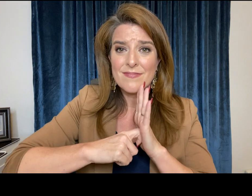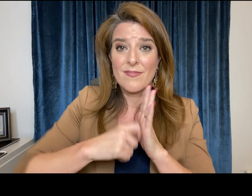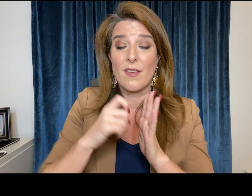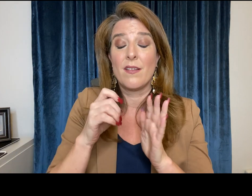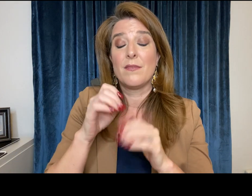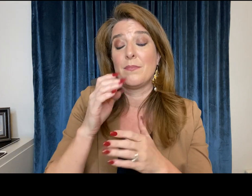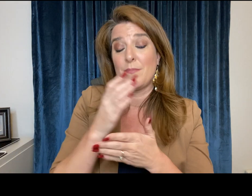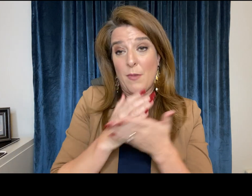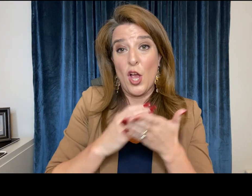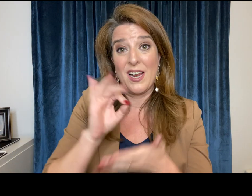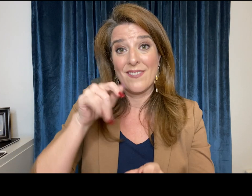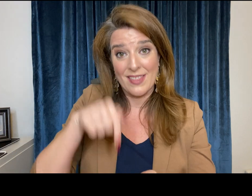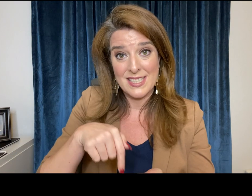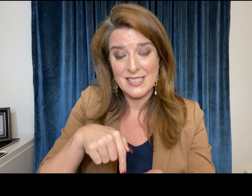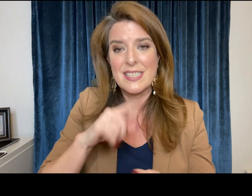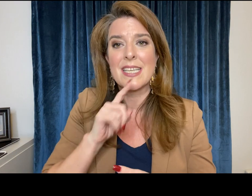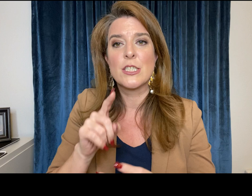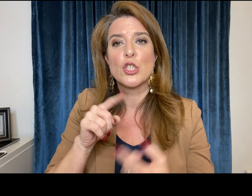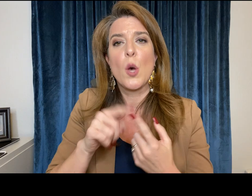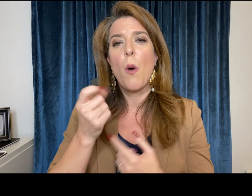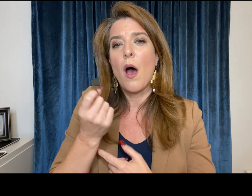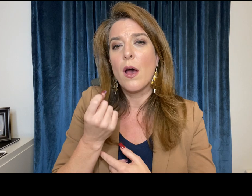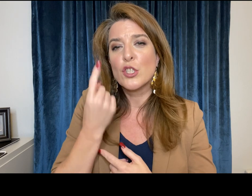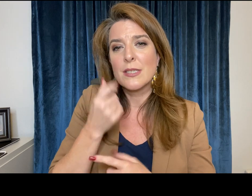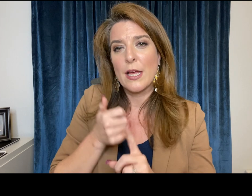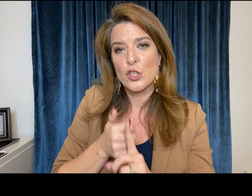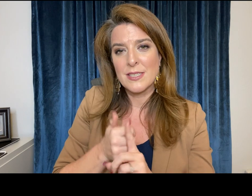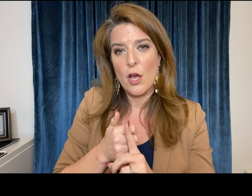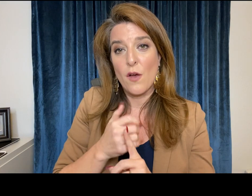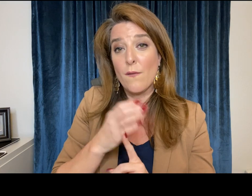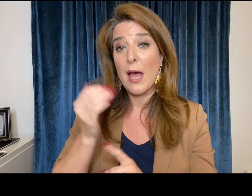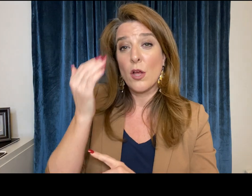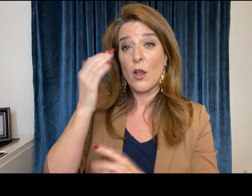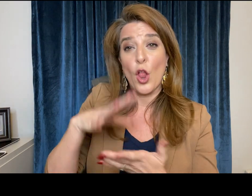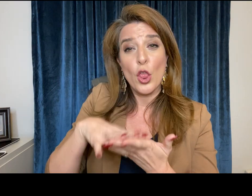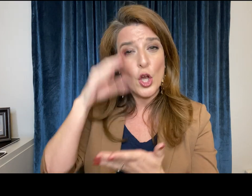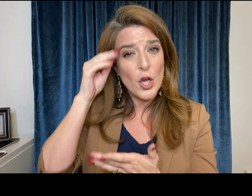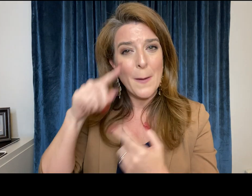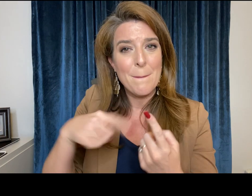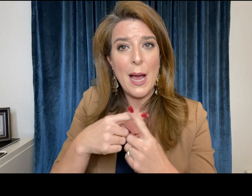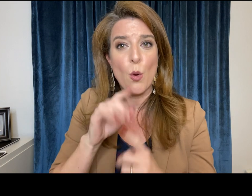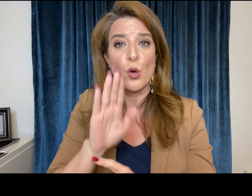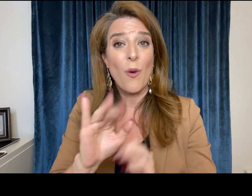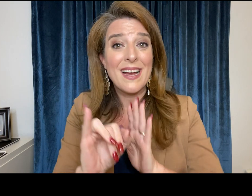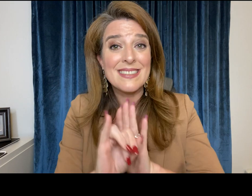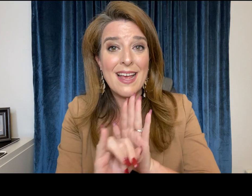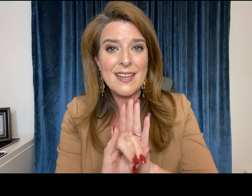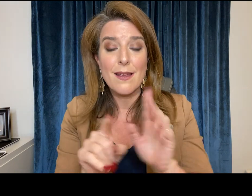critical key part of this whole thing is to understand yourself and to learn about